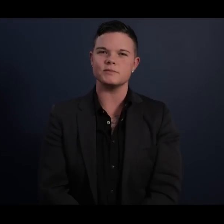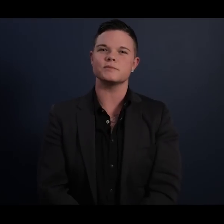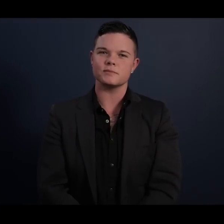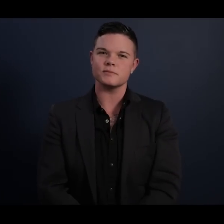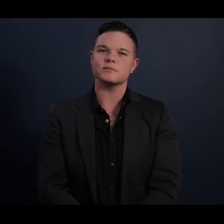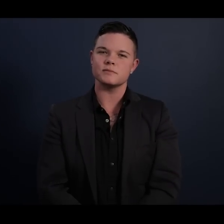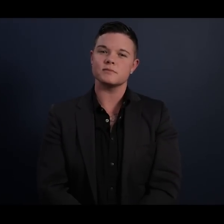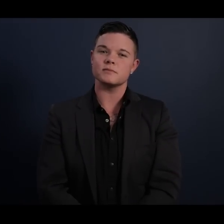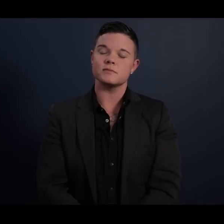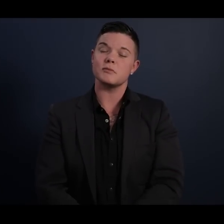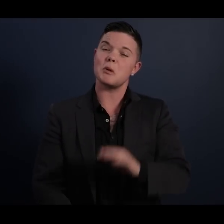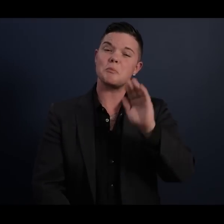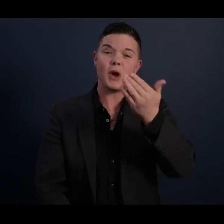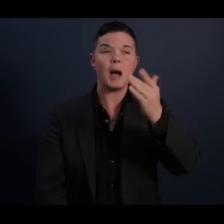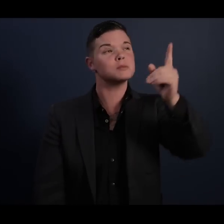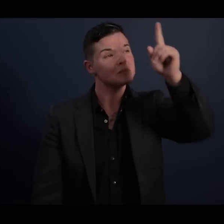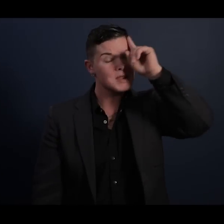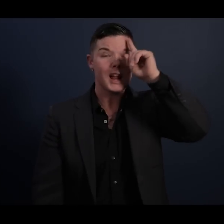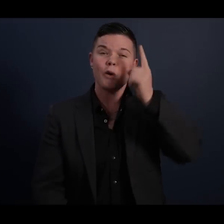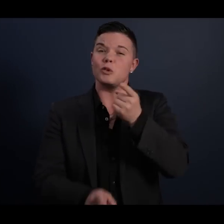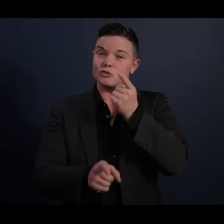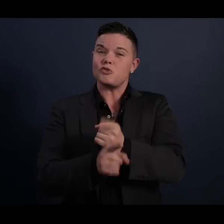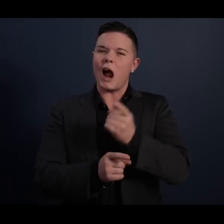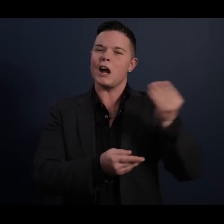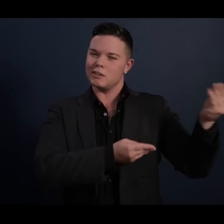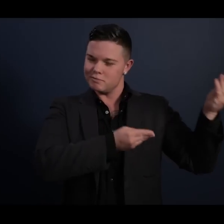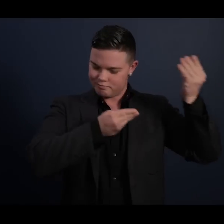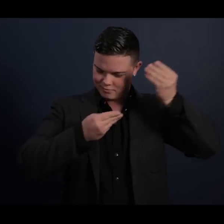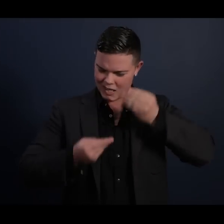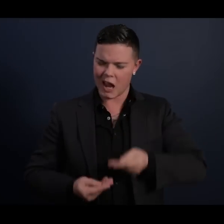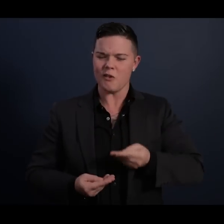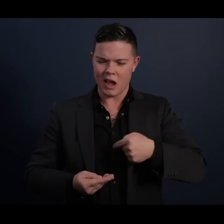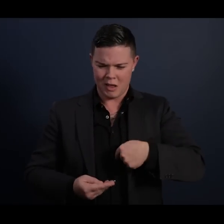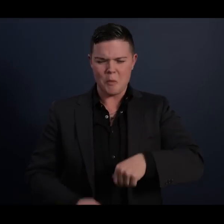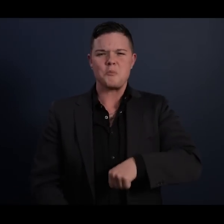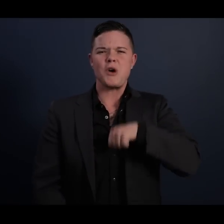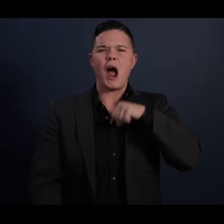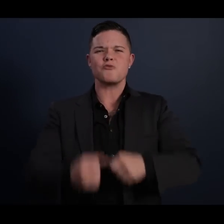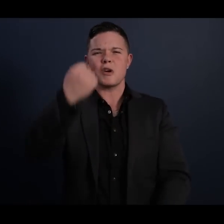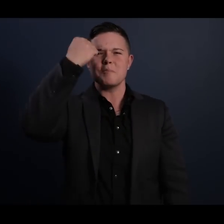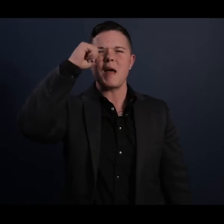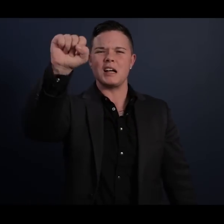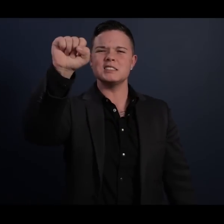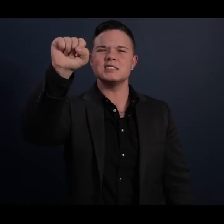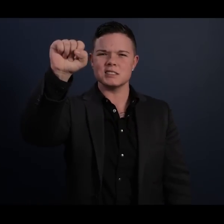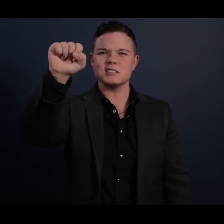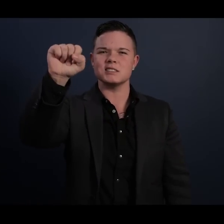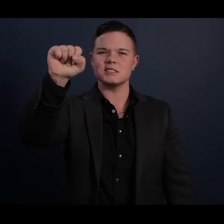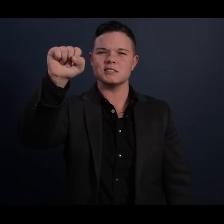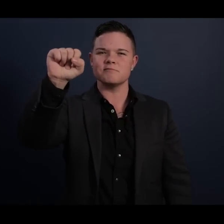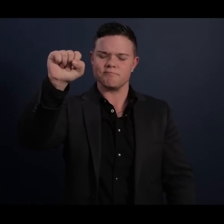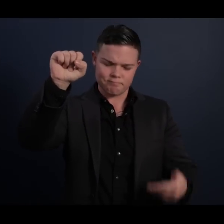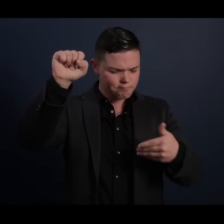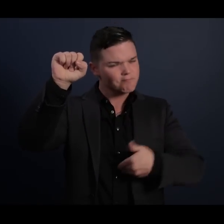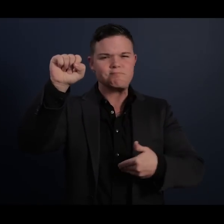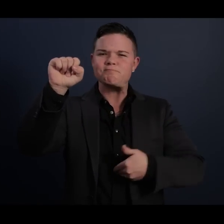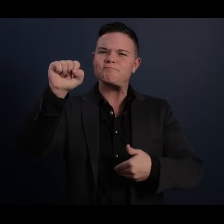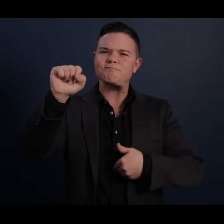Perhaps Mandela was right that he inherited a proud rebelliousness, a stubborn sense of fairness